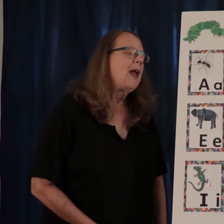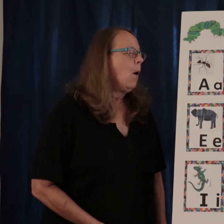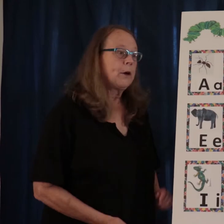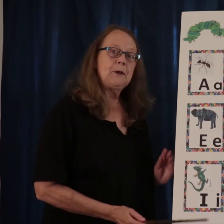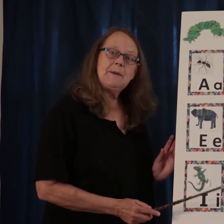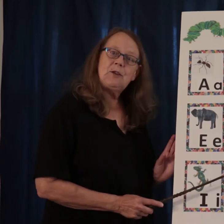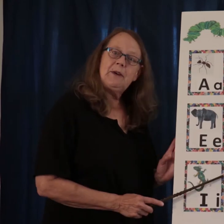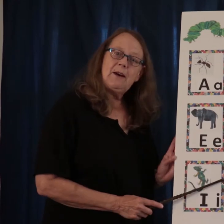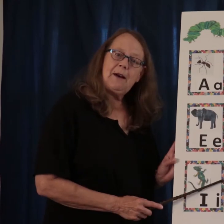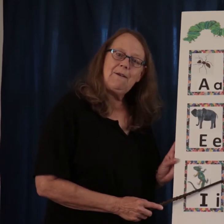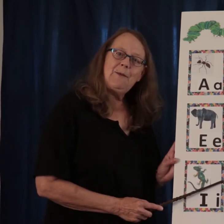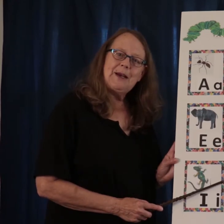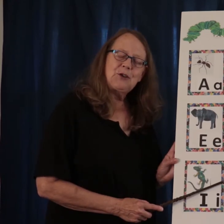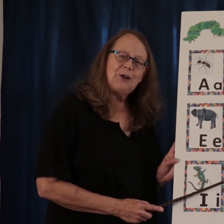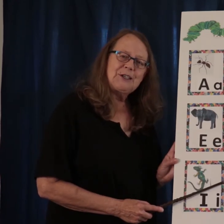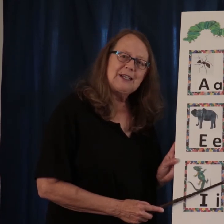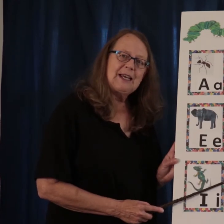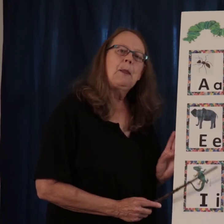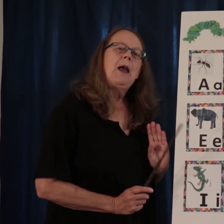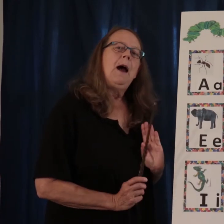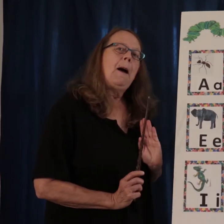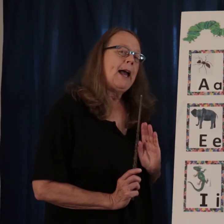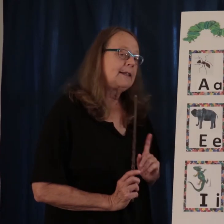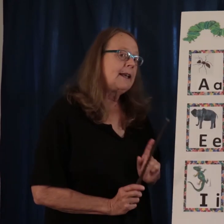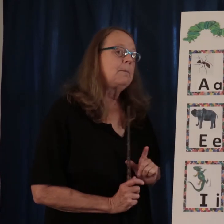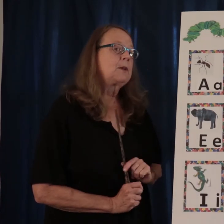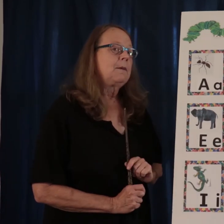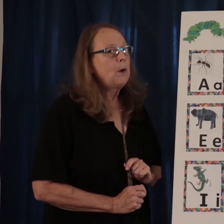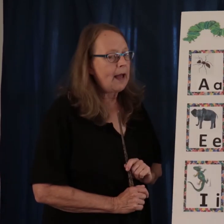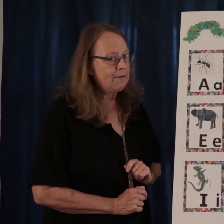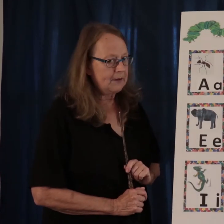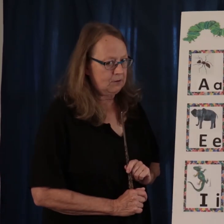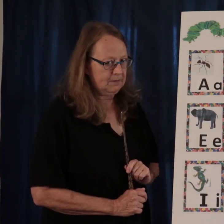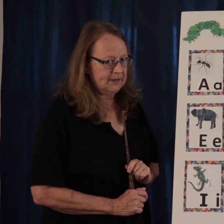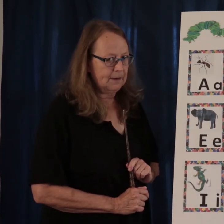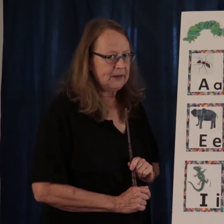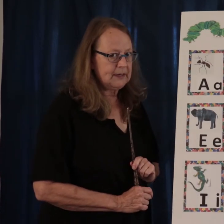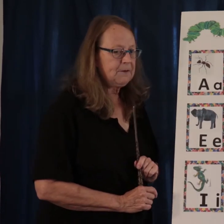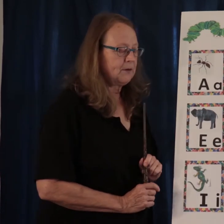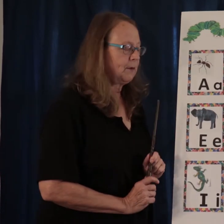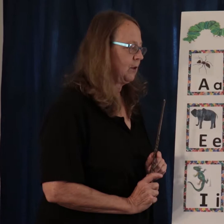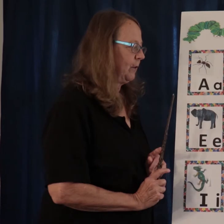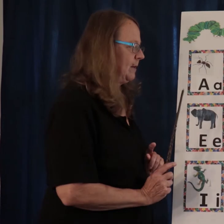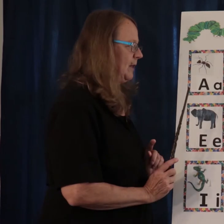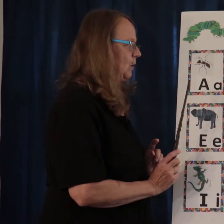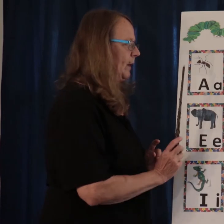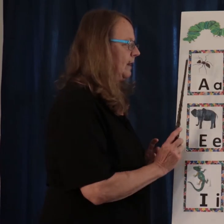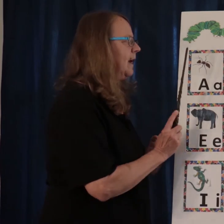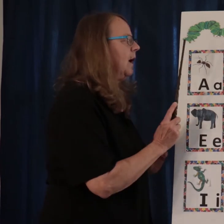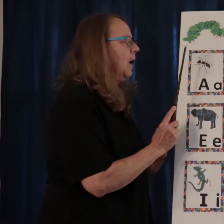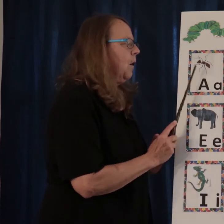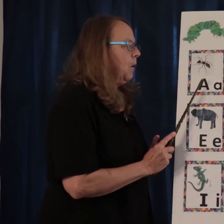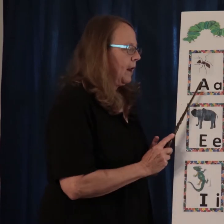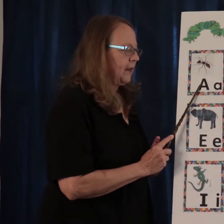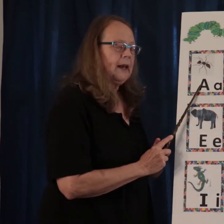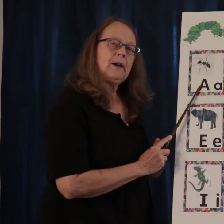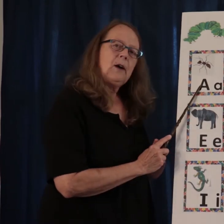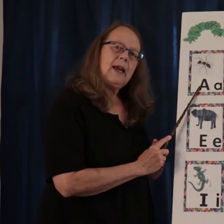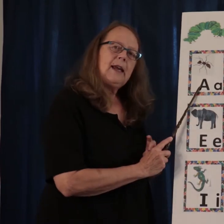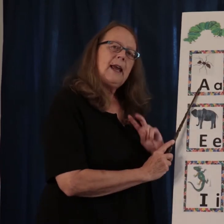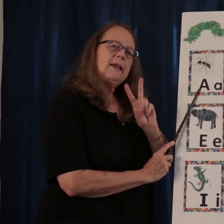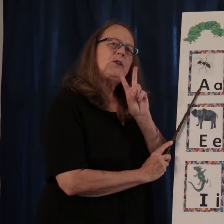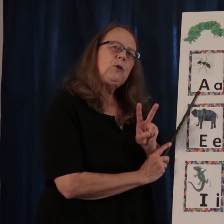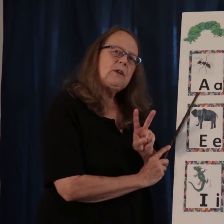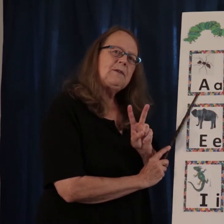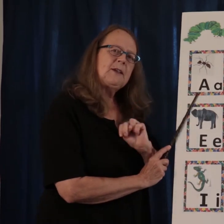Hi. We're going to be doing our alphabet chart today, except we have something different that we're going to be doing. The